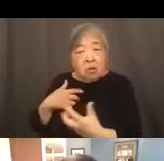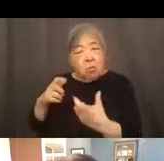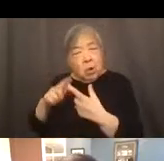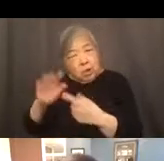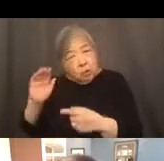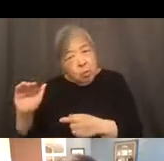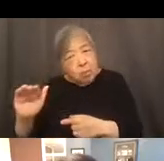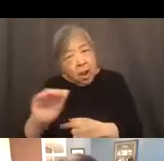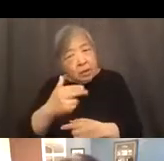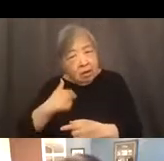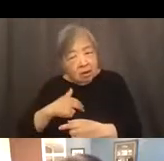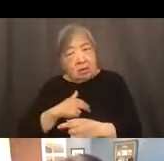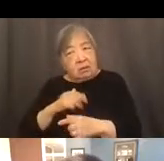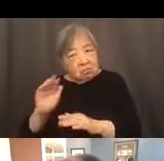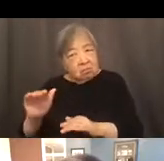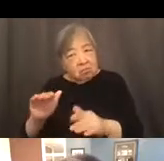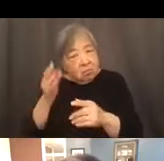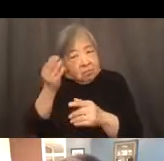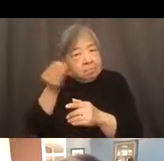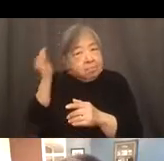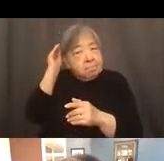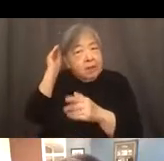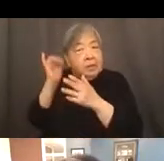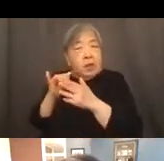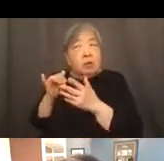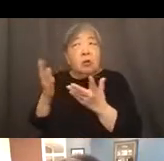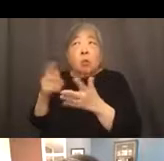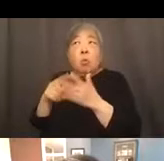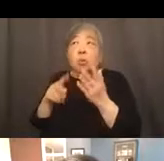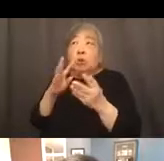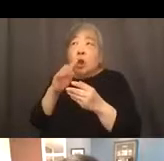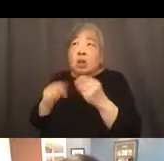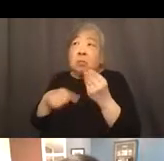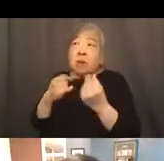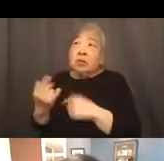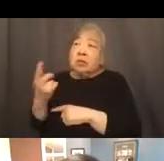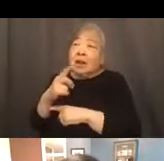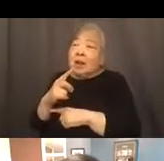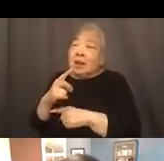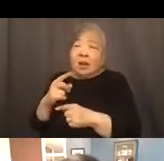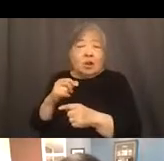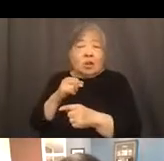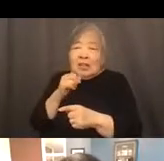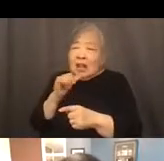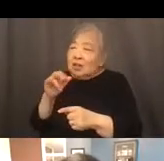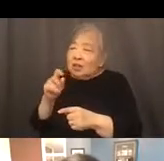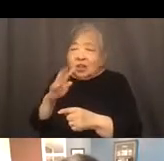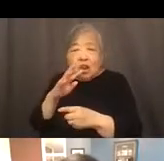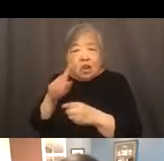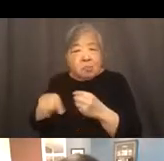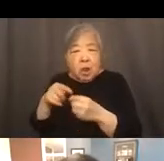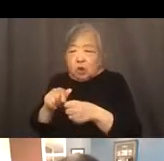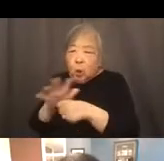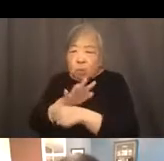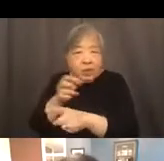that what we're talking about today is, you know, we're not just talking about the impacts of COVID on